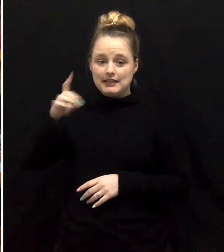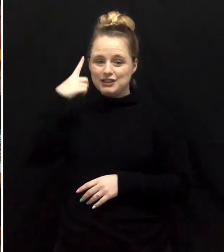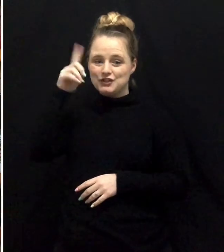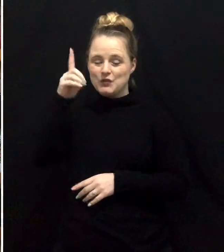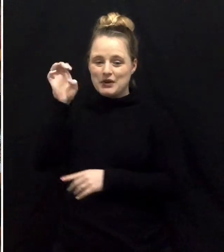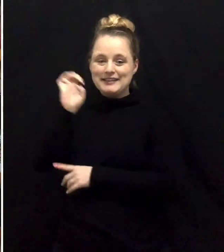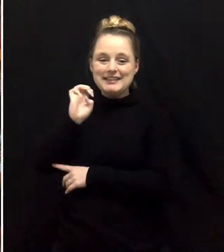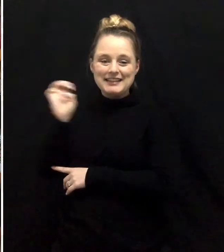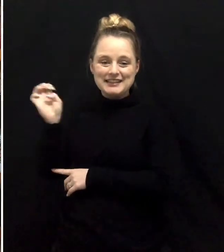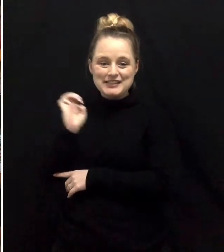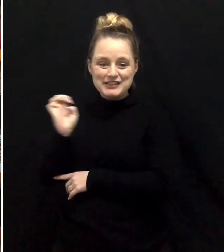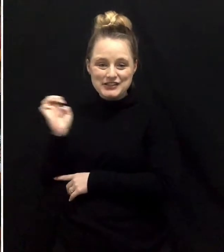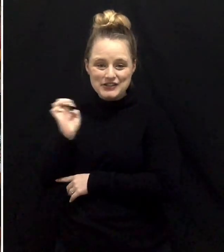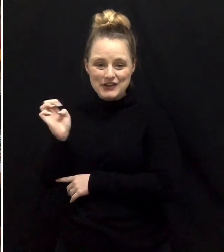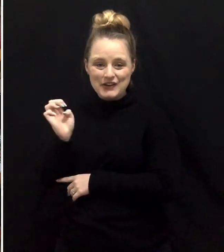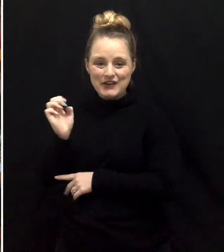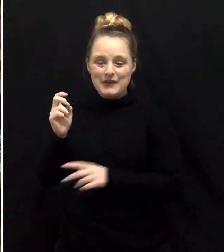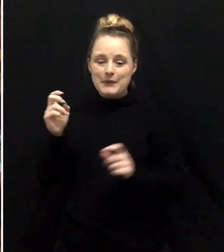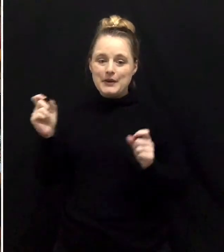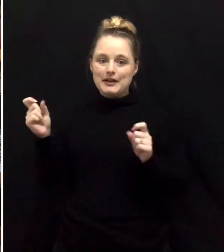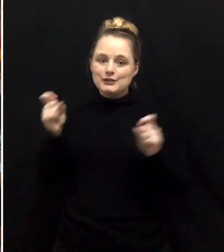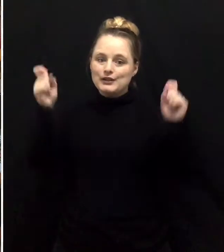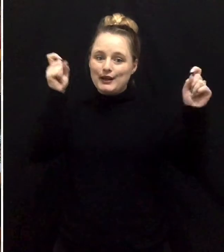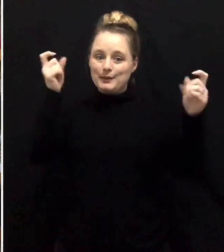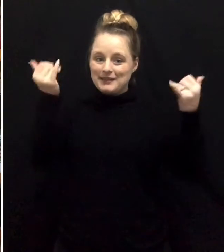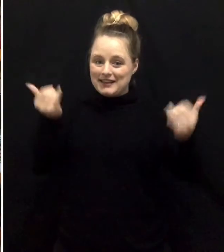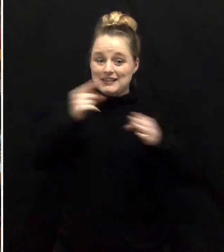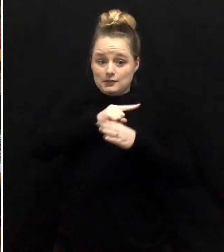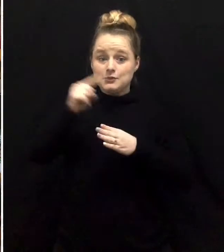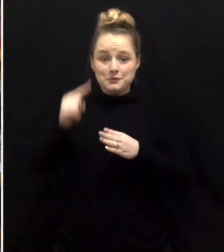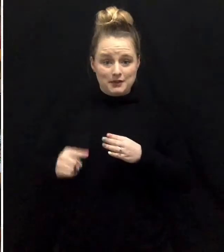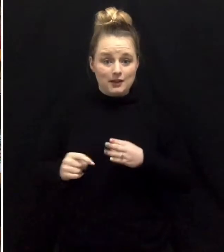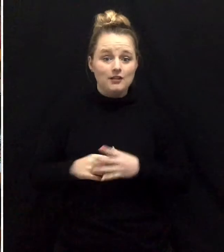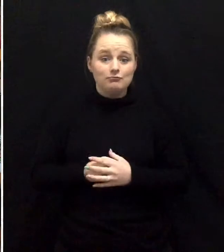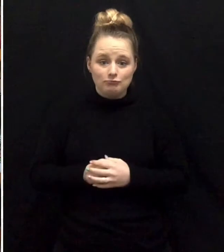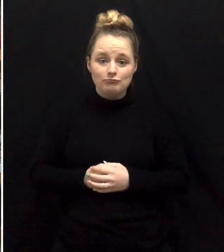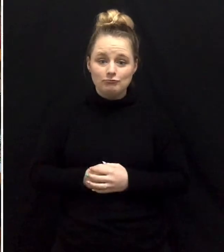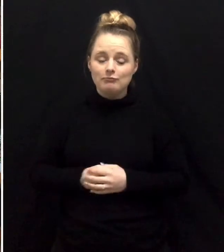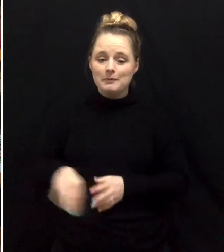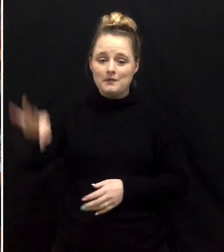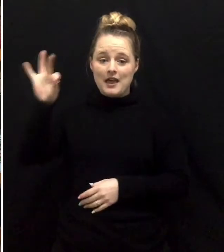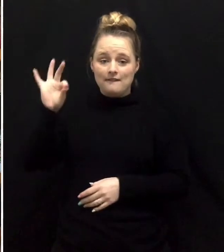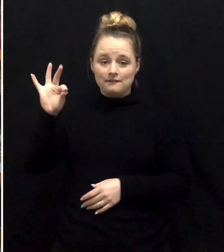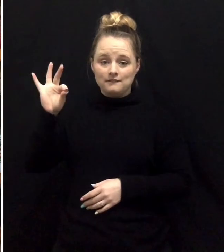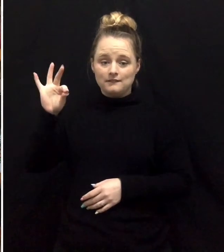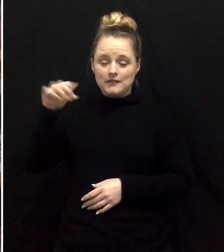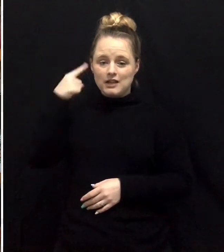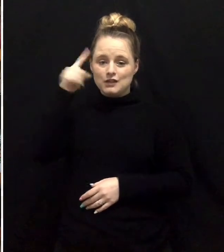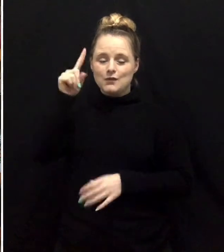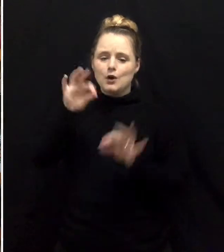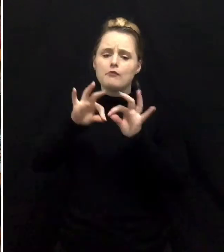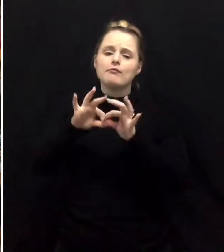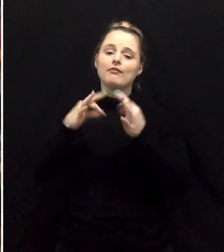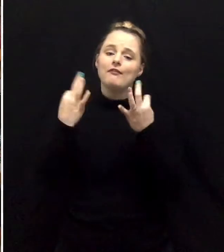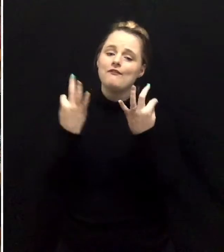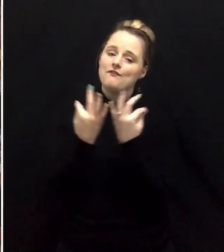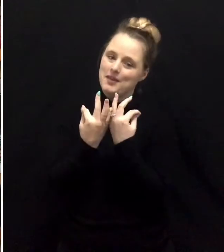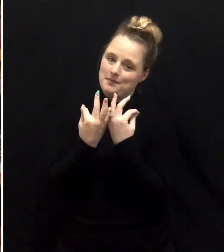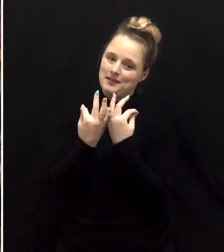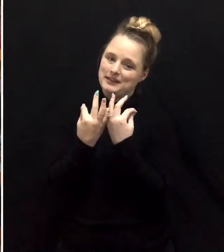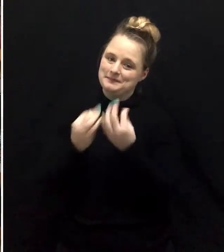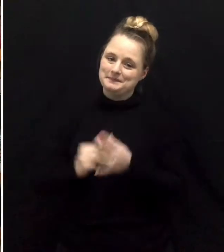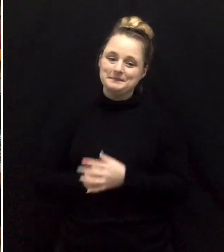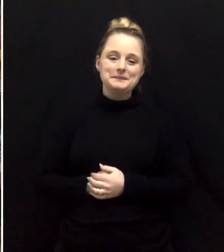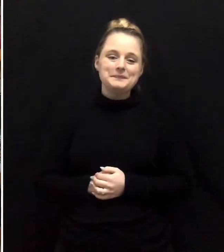E is for Easter, which we are celebrating this weekend. F is for